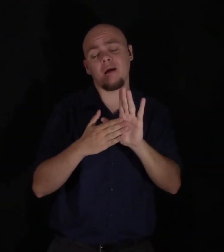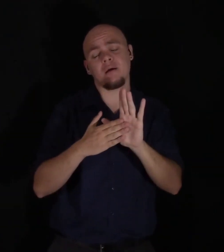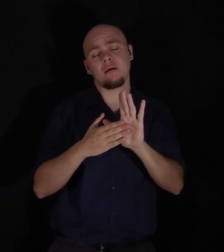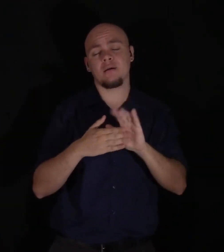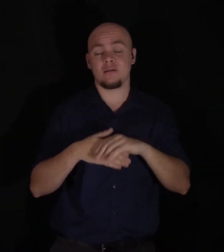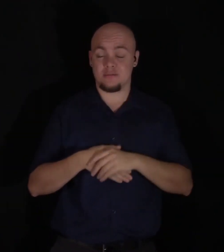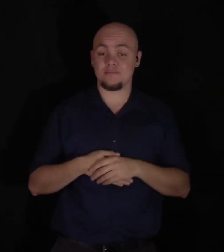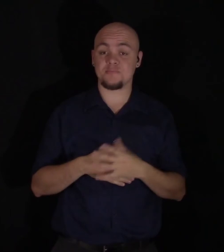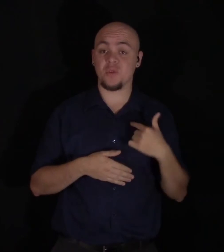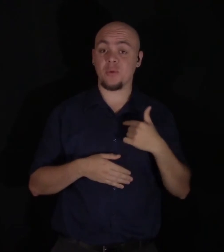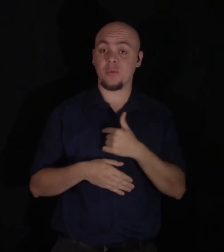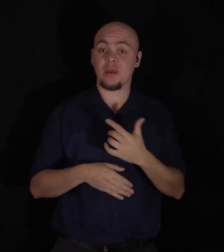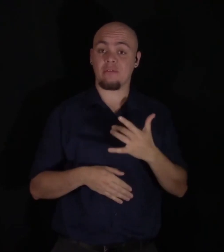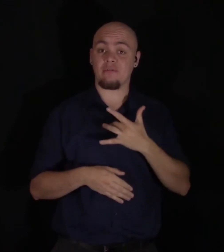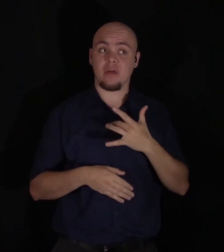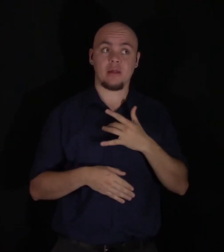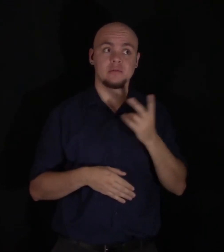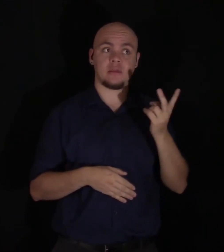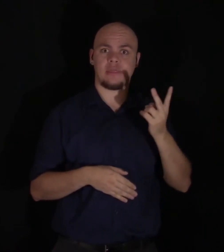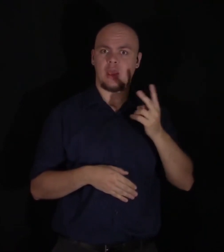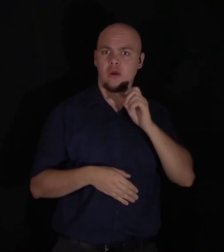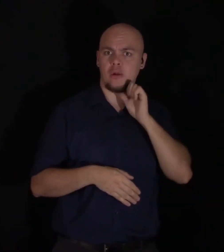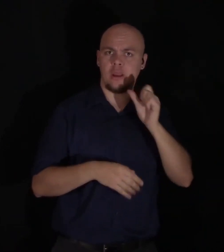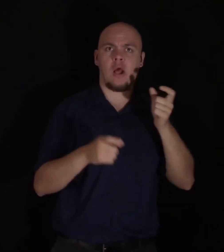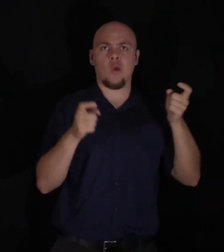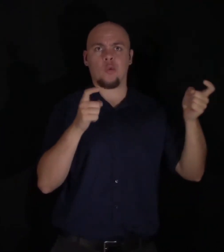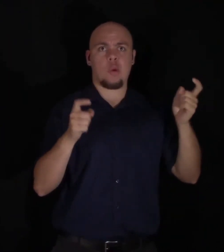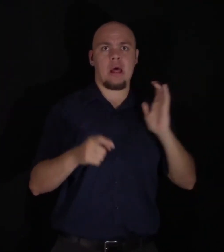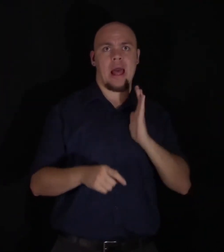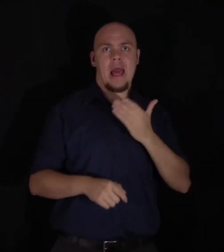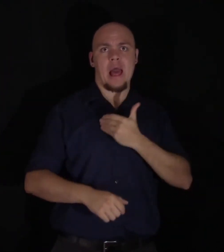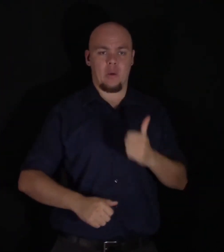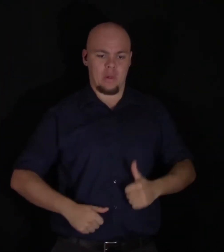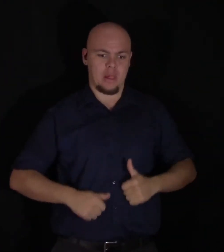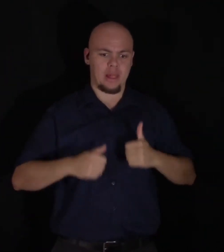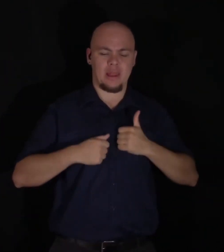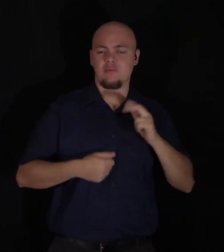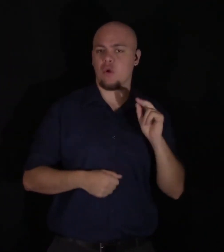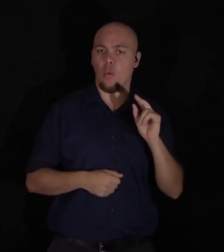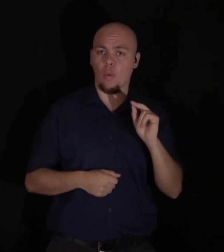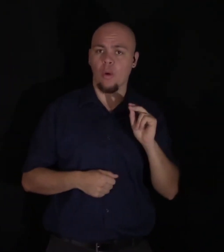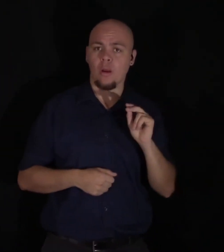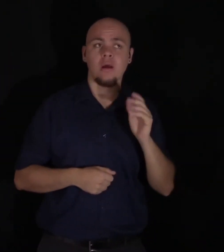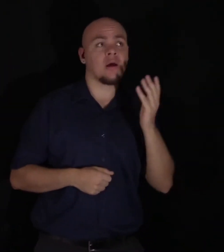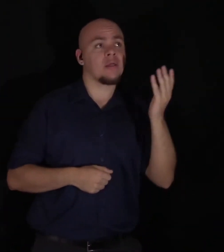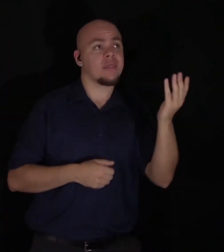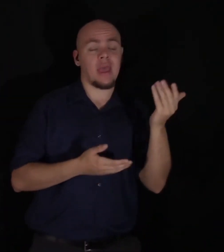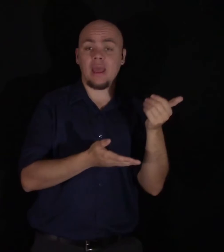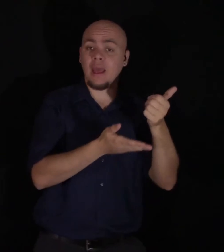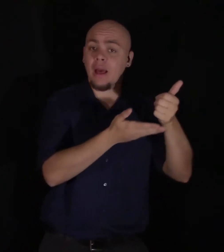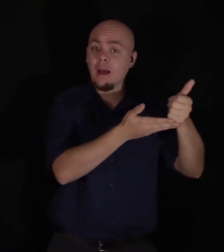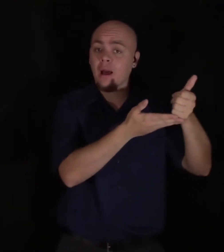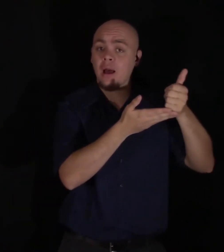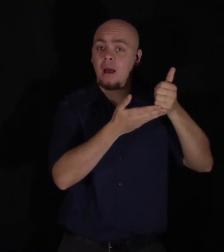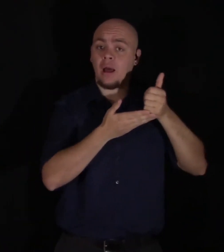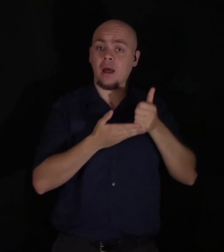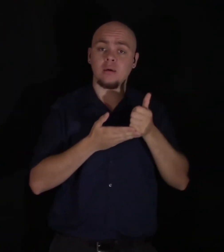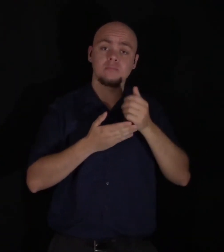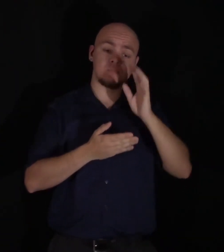felt that they were not the tyrants to rule our lot according to their caprice, but the agents and creators of all the many delights